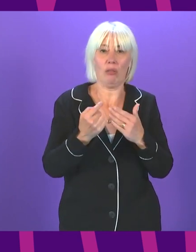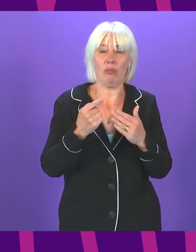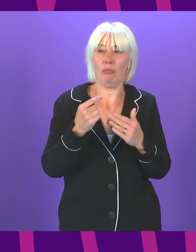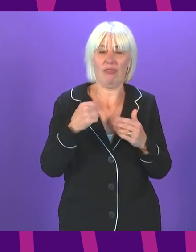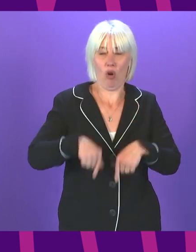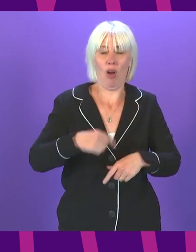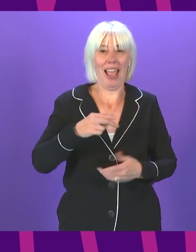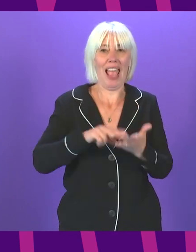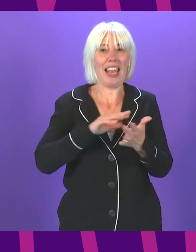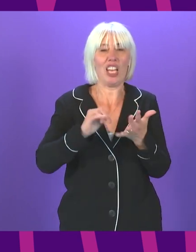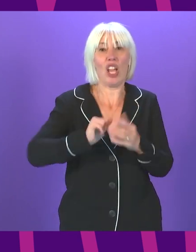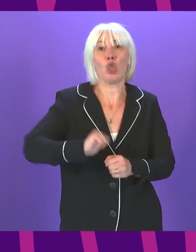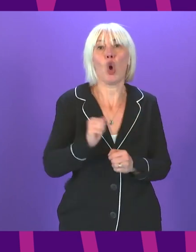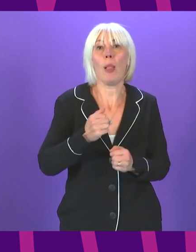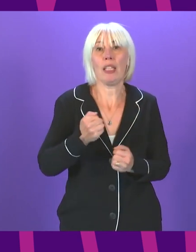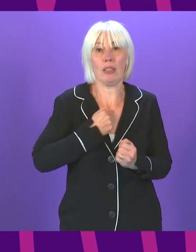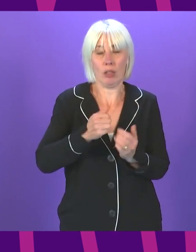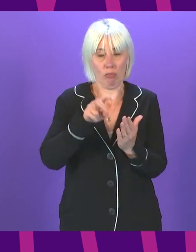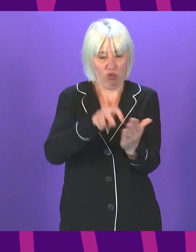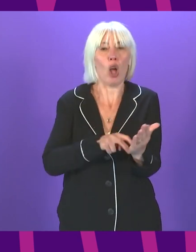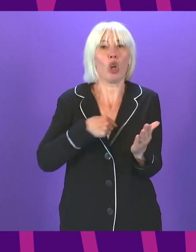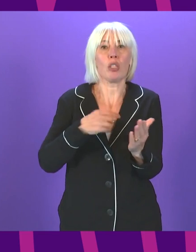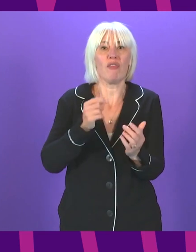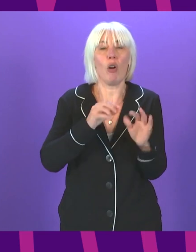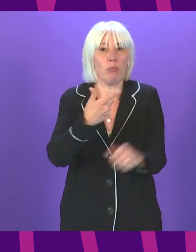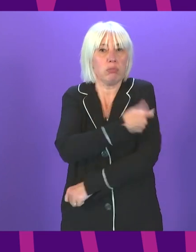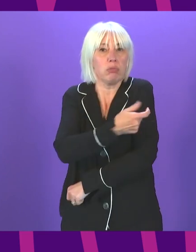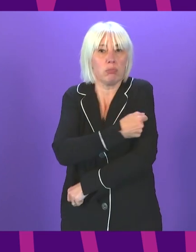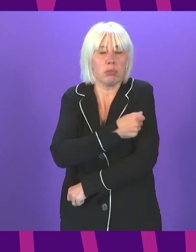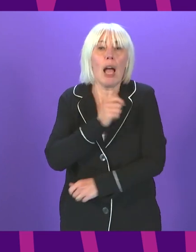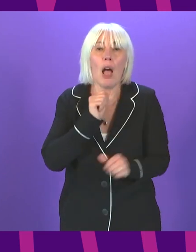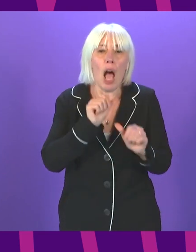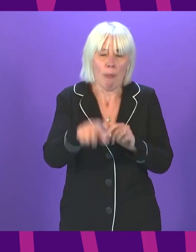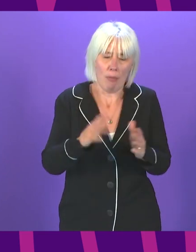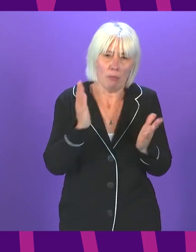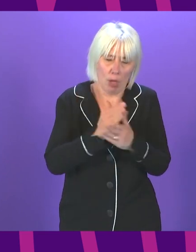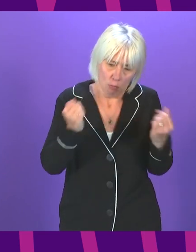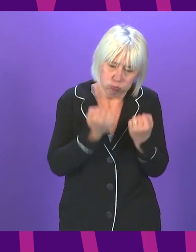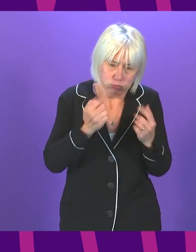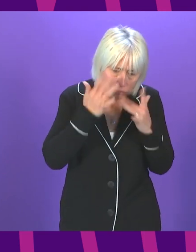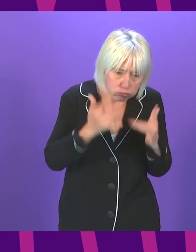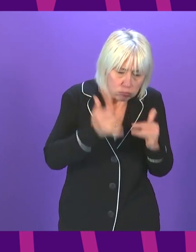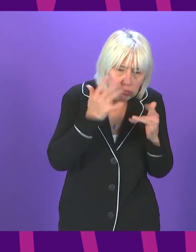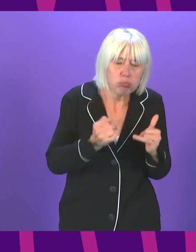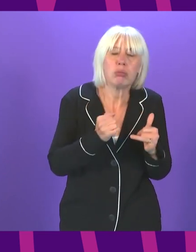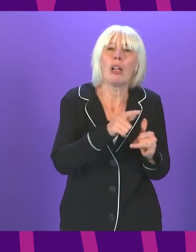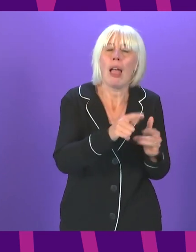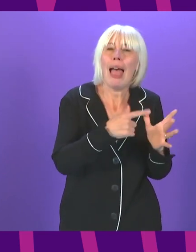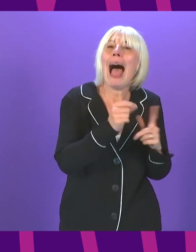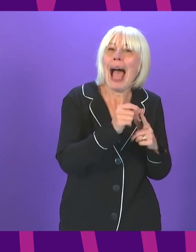records. So that will come later in September after all the robust testing that is required. So the QR code is